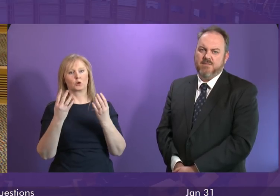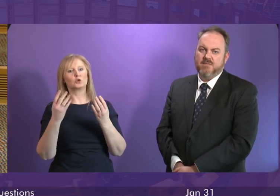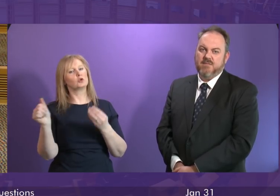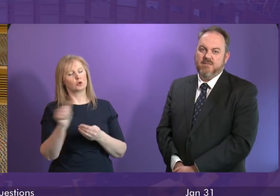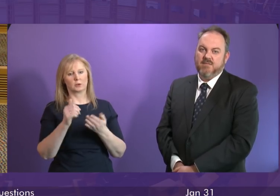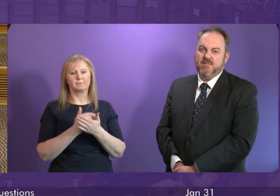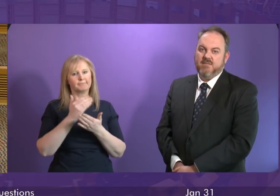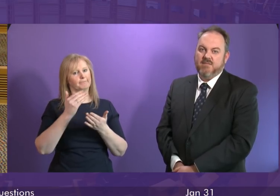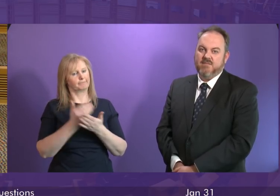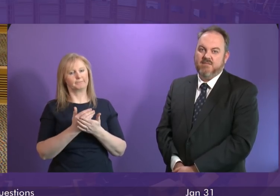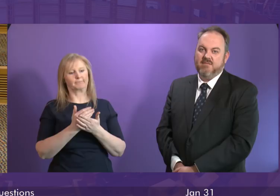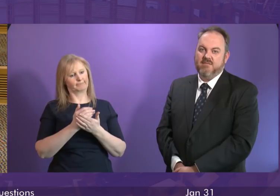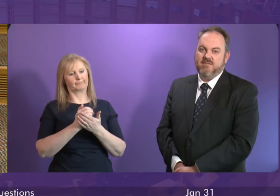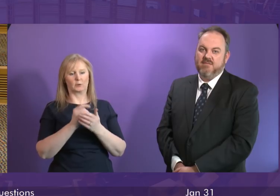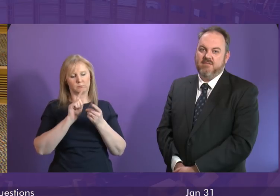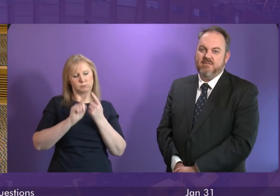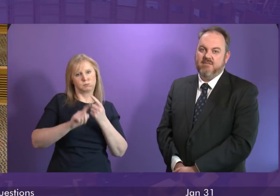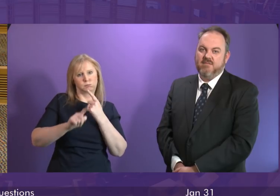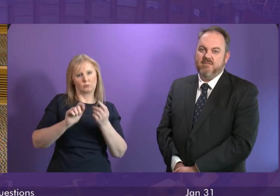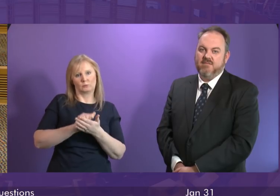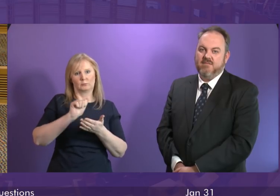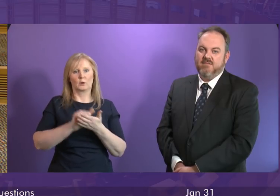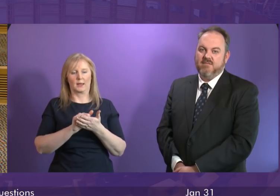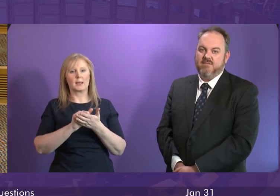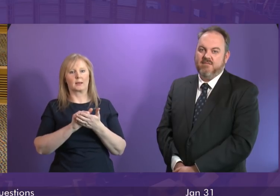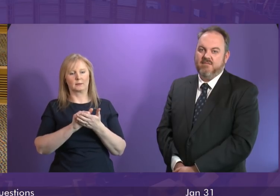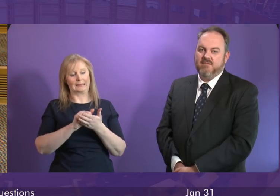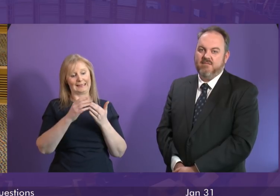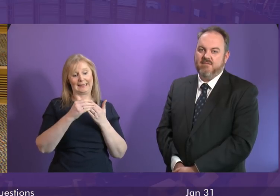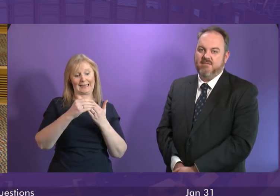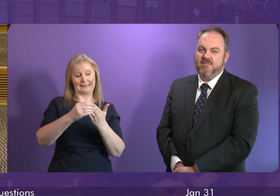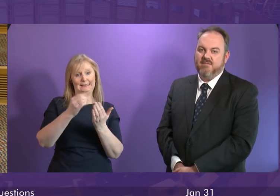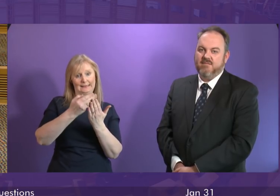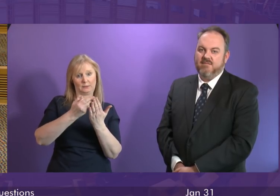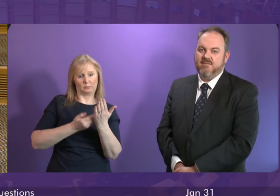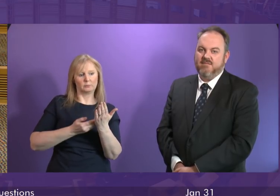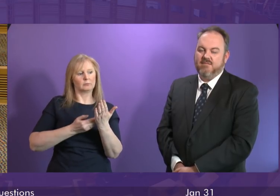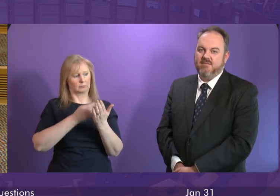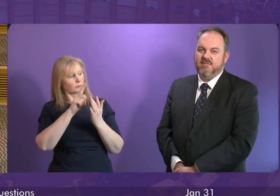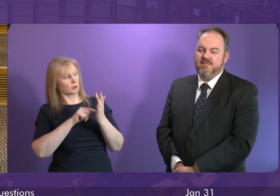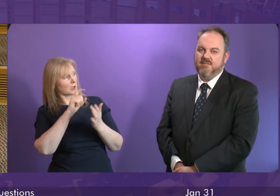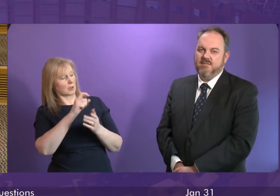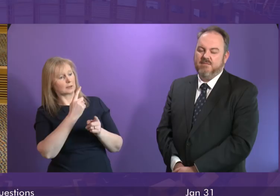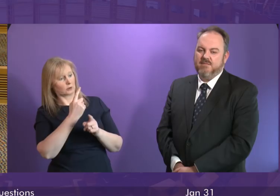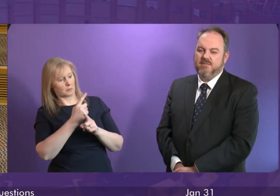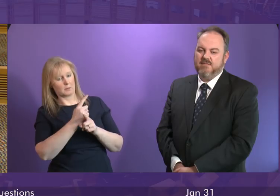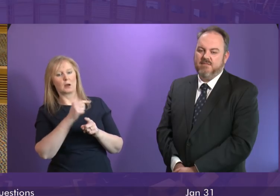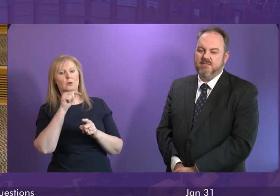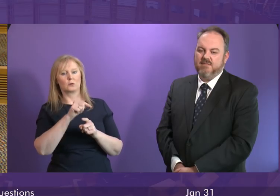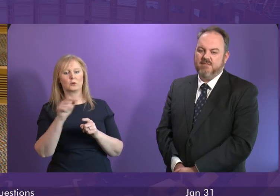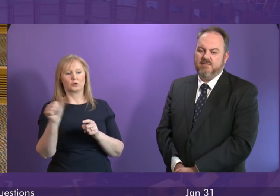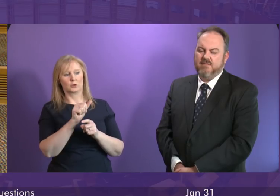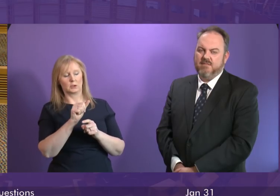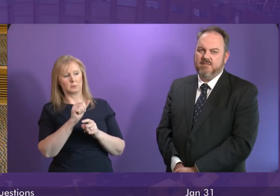sure that they are responding appropriately. Of course, the kind of guidance that Jackson-Carlo is referring to will be informed by